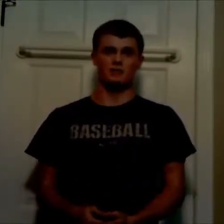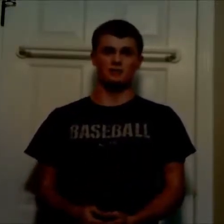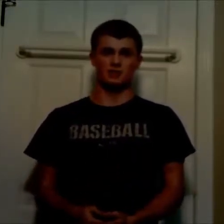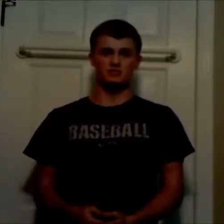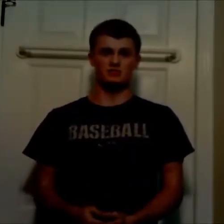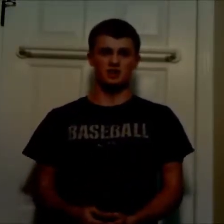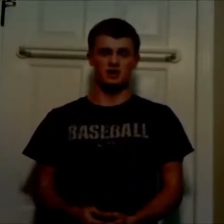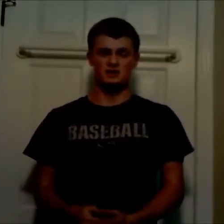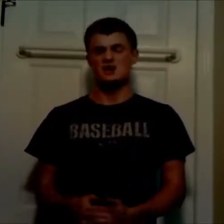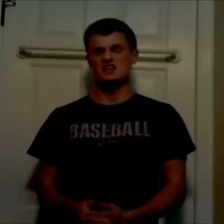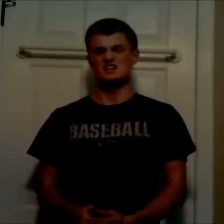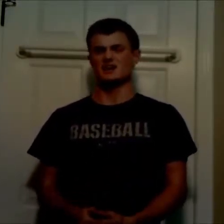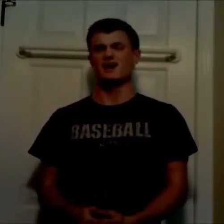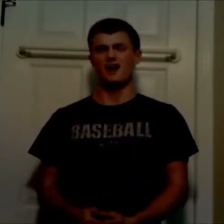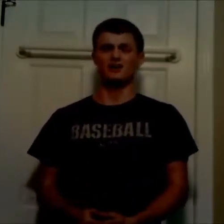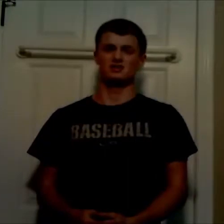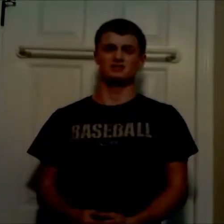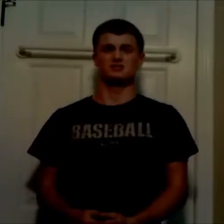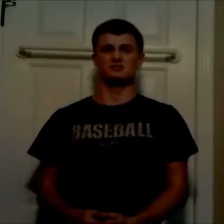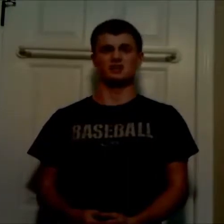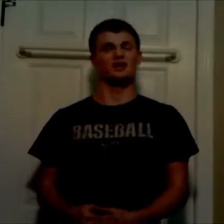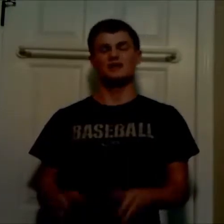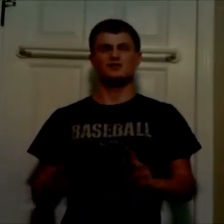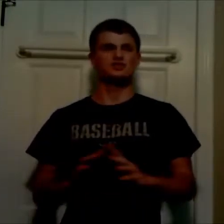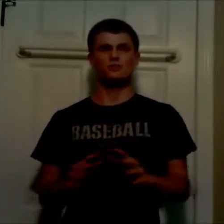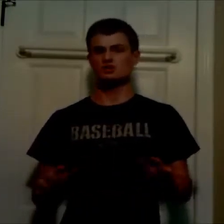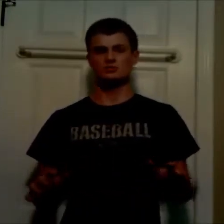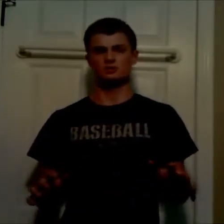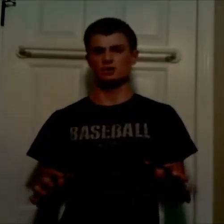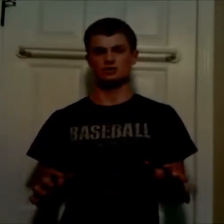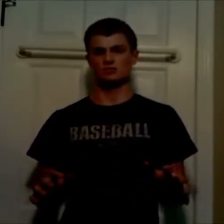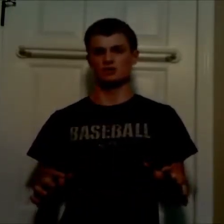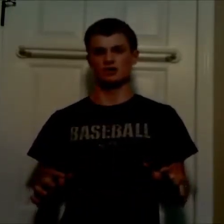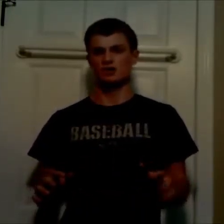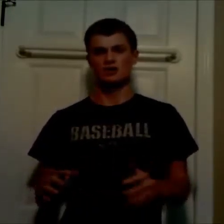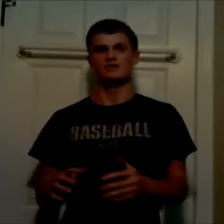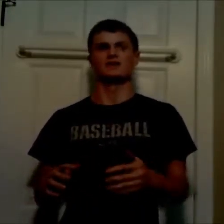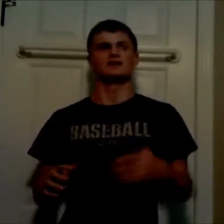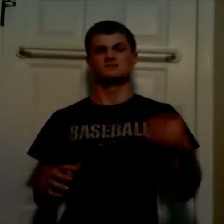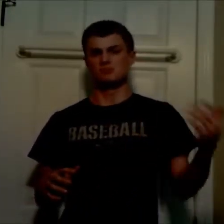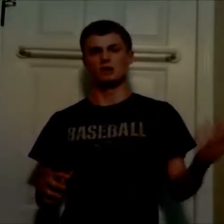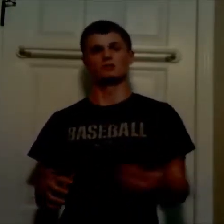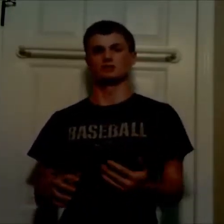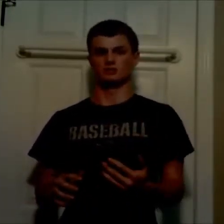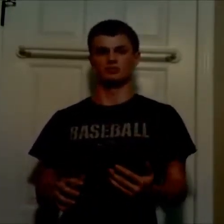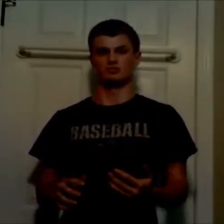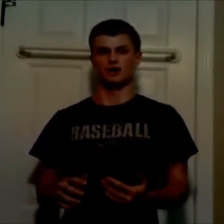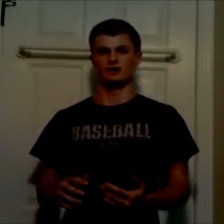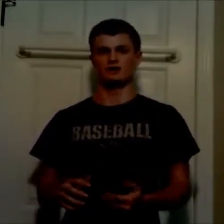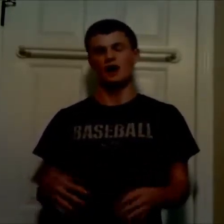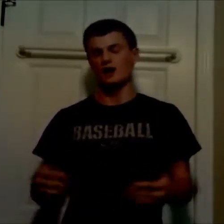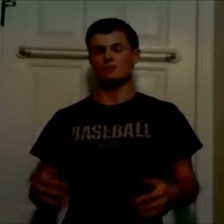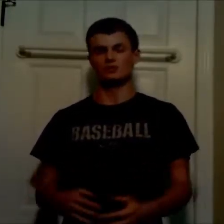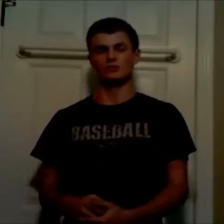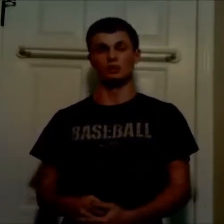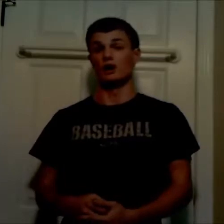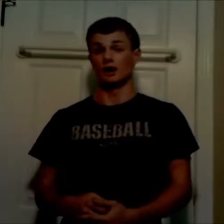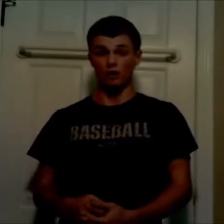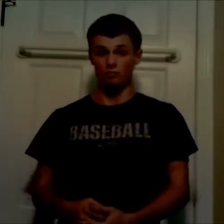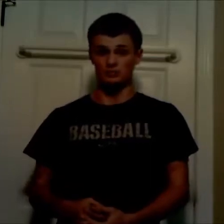happen with Episode 9? Yeah, I honestly do think. They have so much in production right now, that it's bound to get pushed back. I bet it will, and I hope